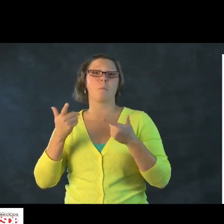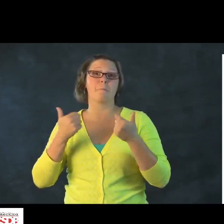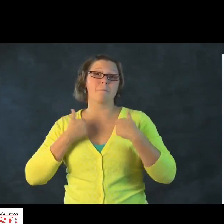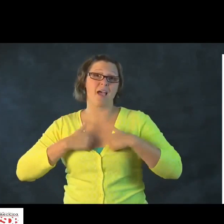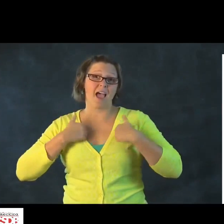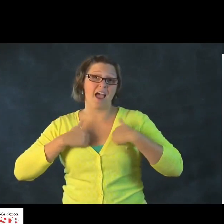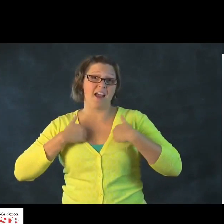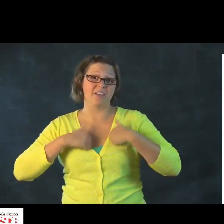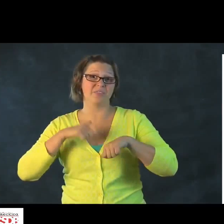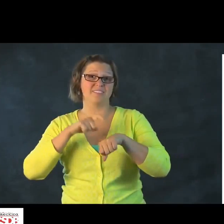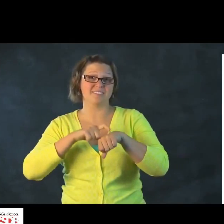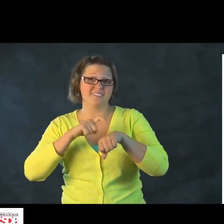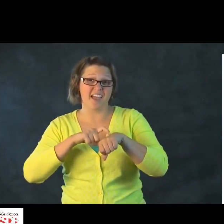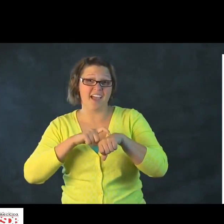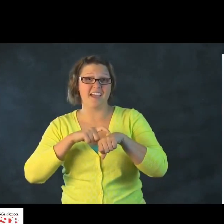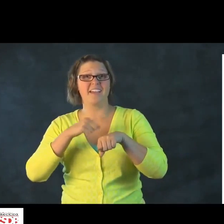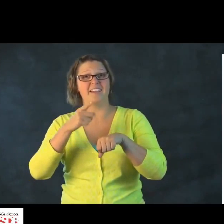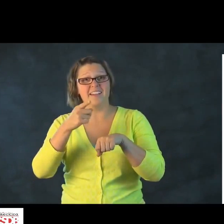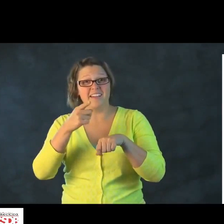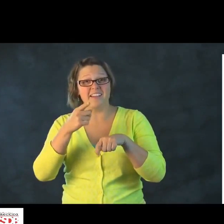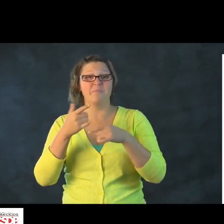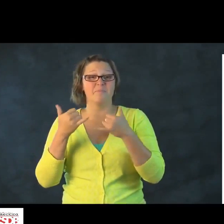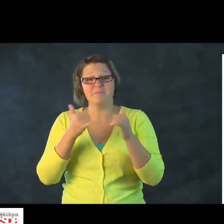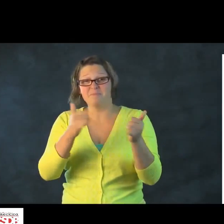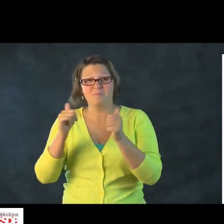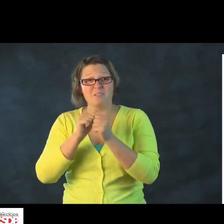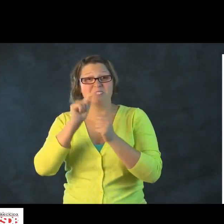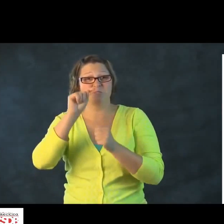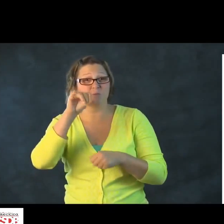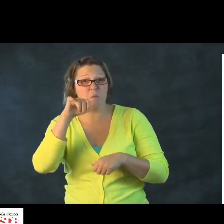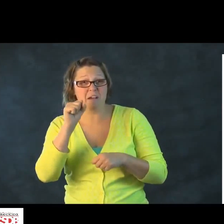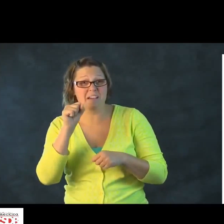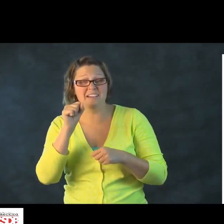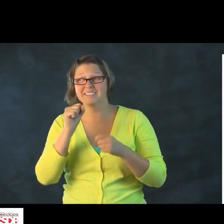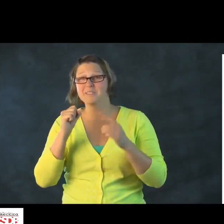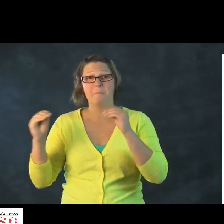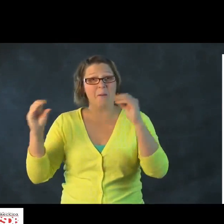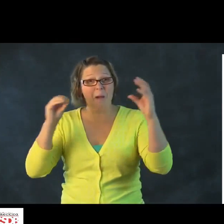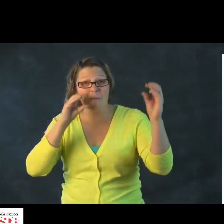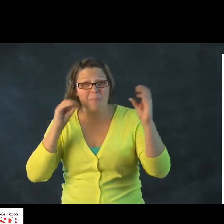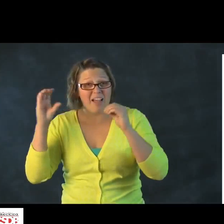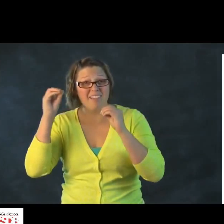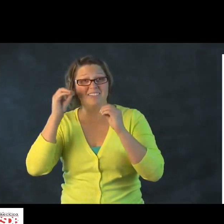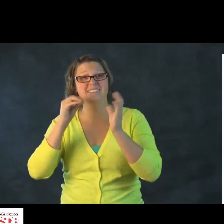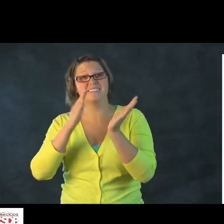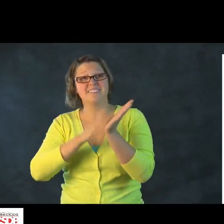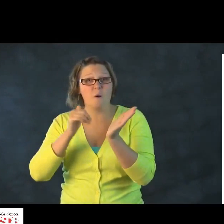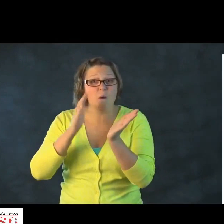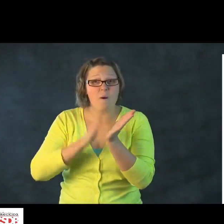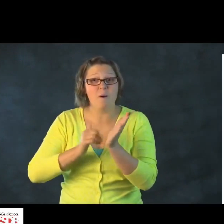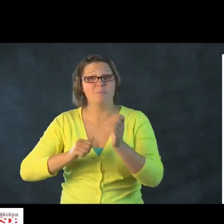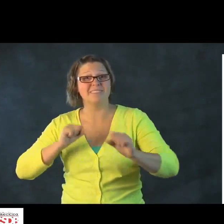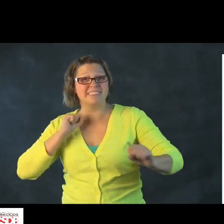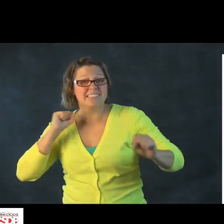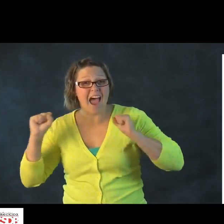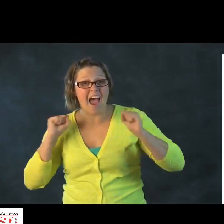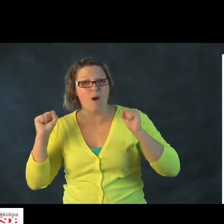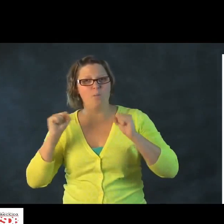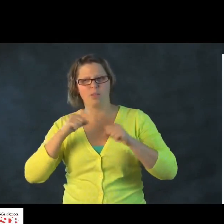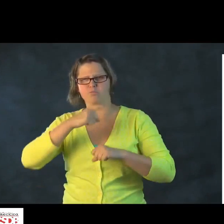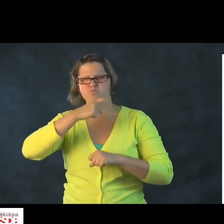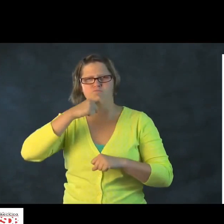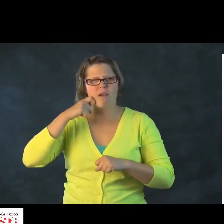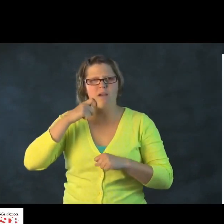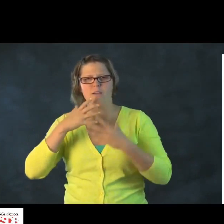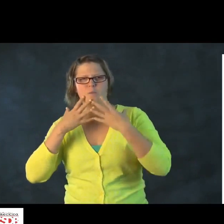language. You could take advantage of it during bath time. Kids might be playing with the toys or with the